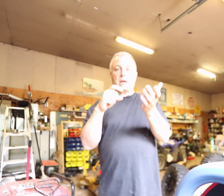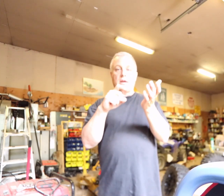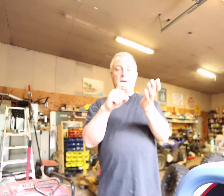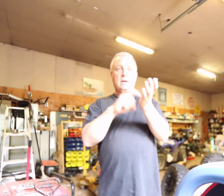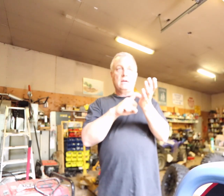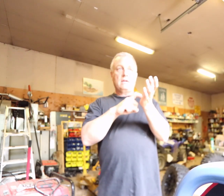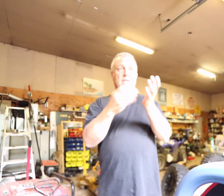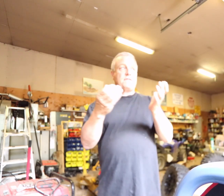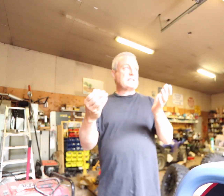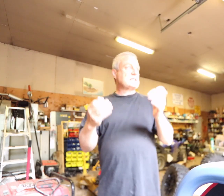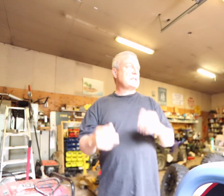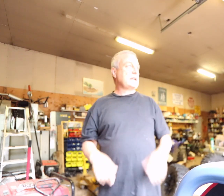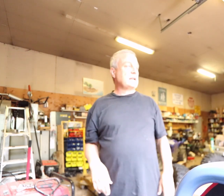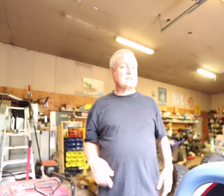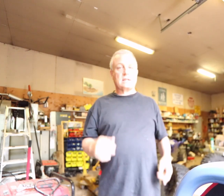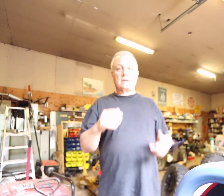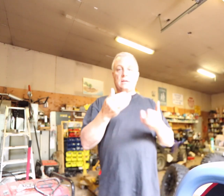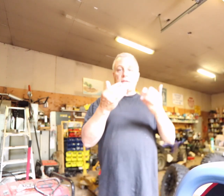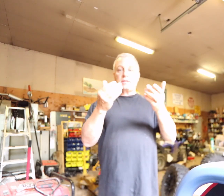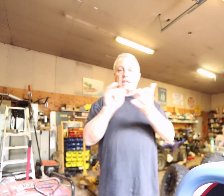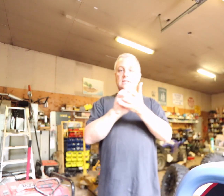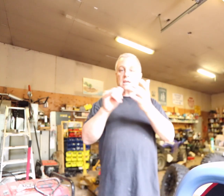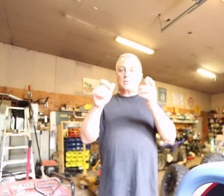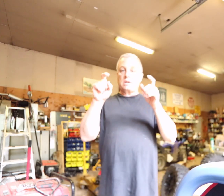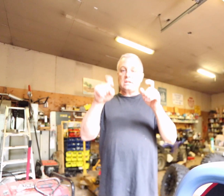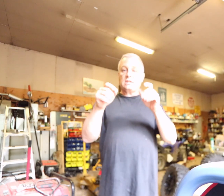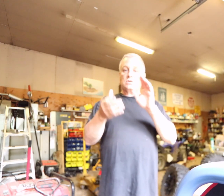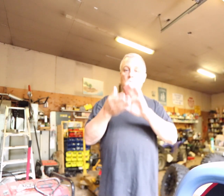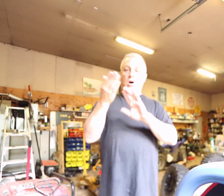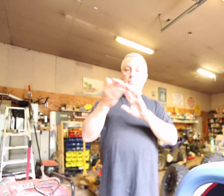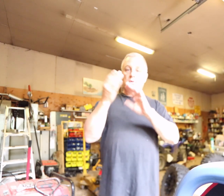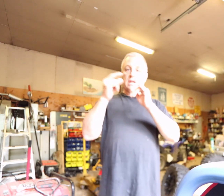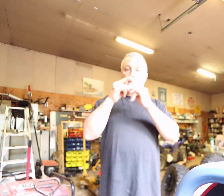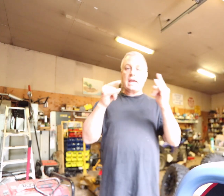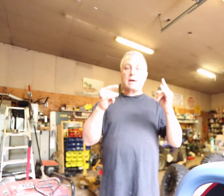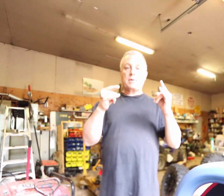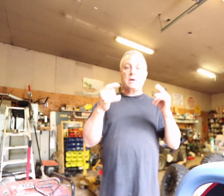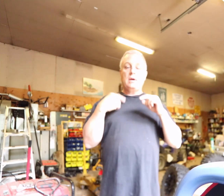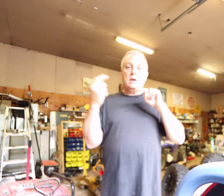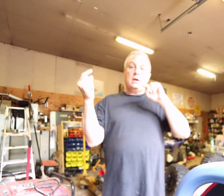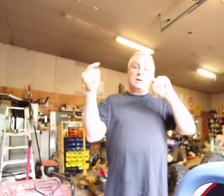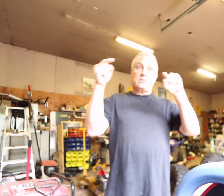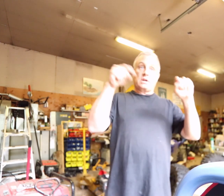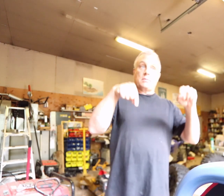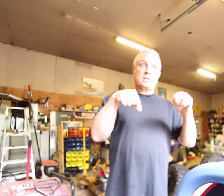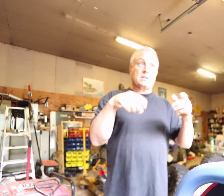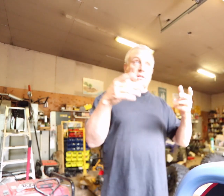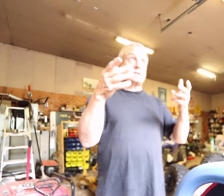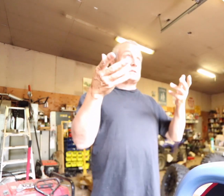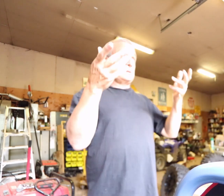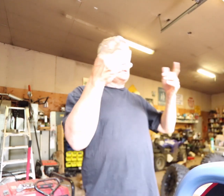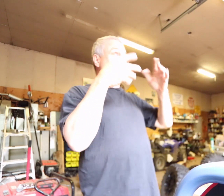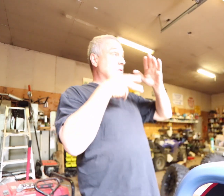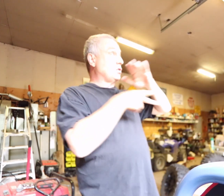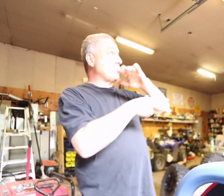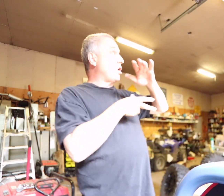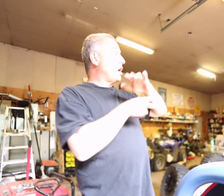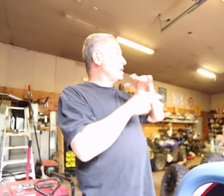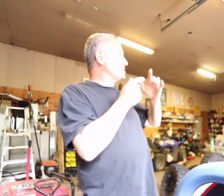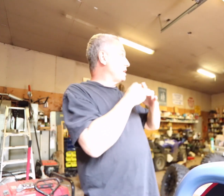fix things. The things that we need to operate camp. We come into this garage and